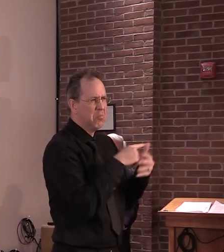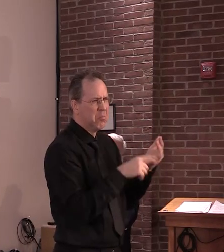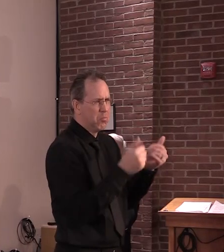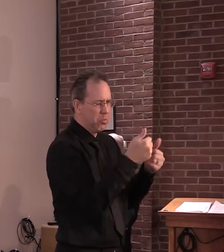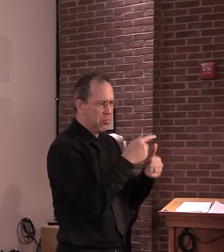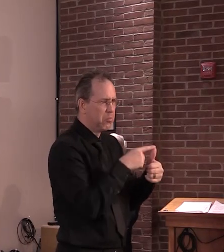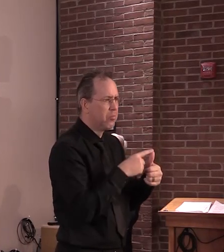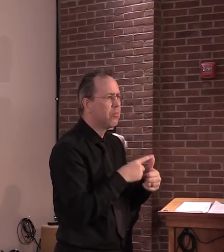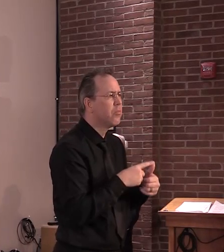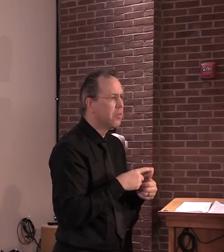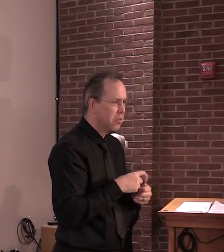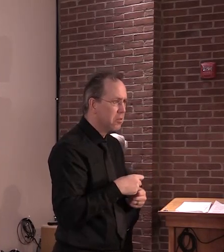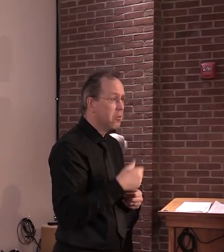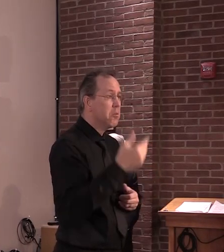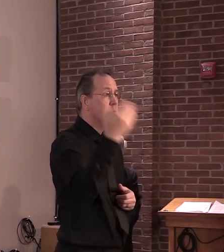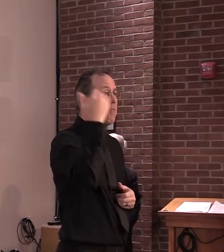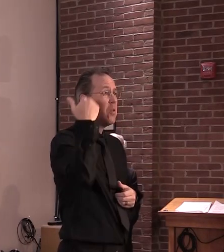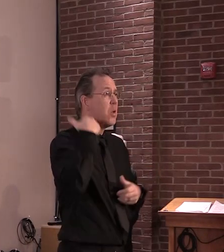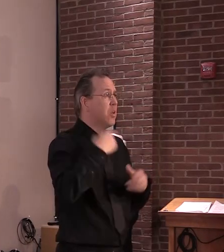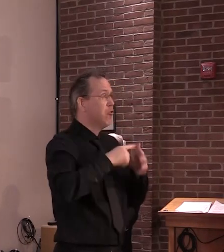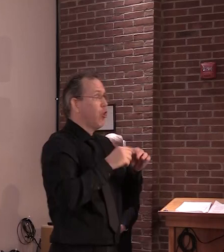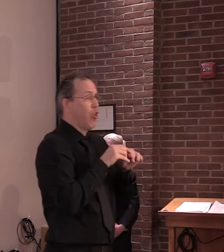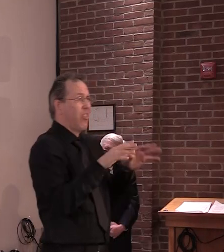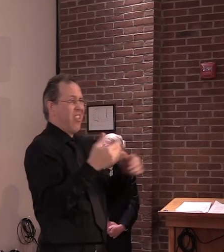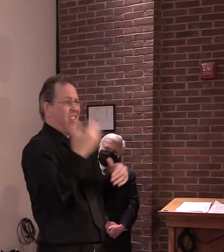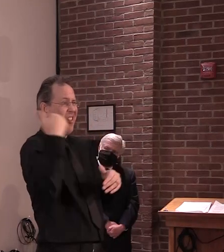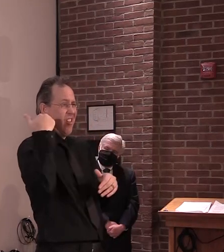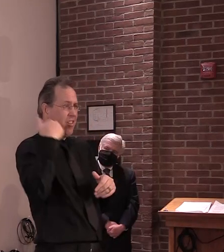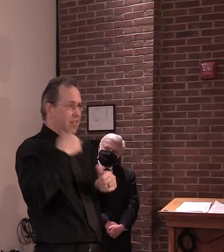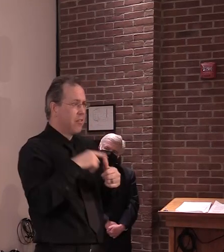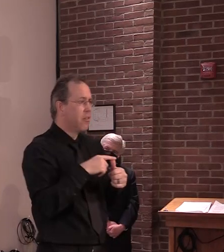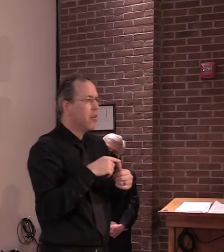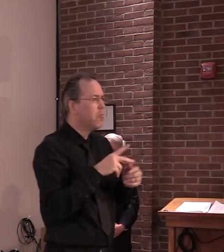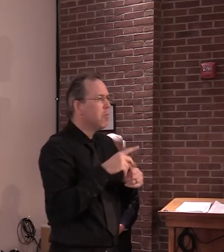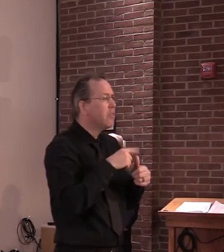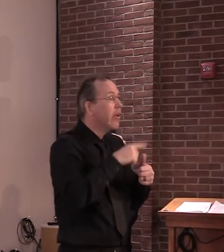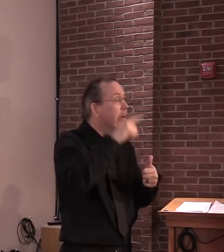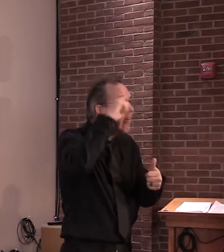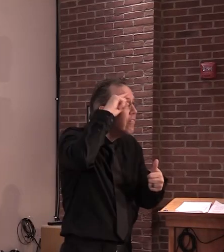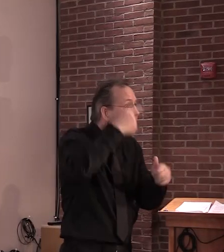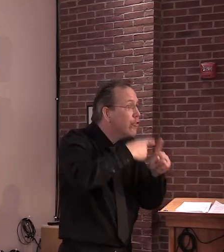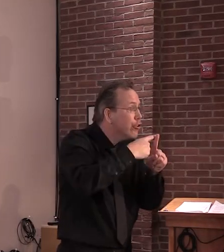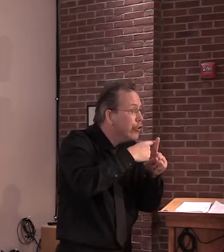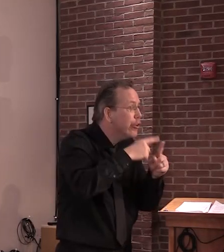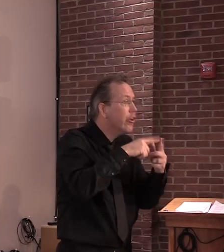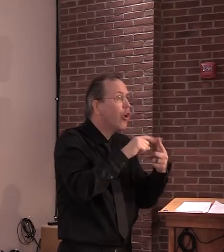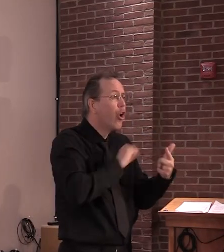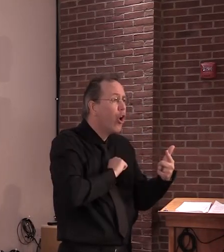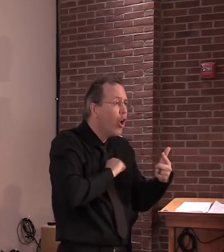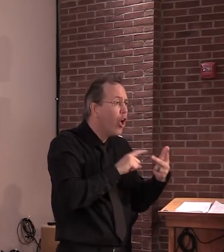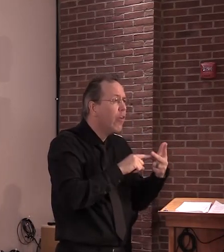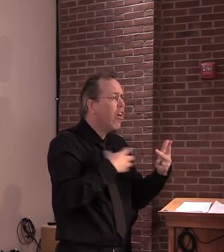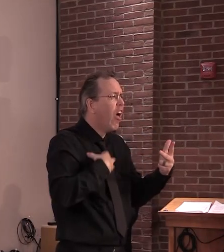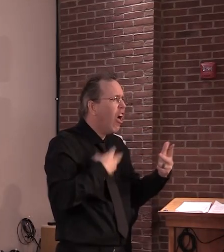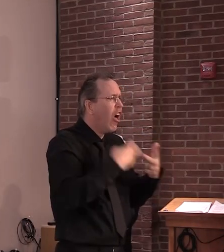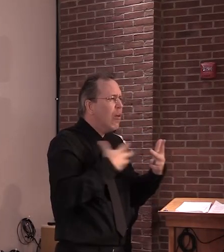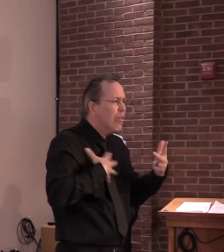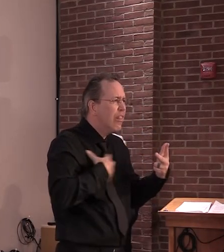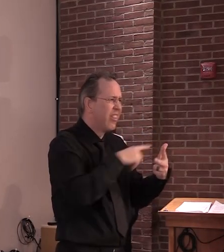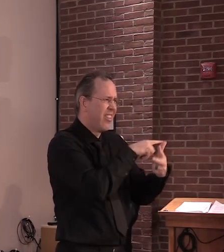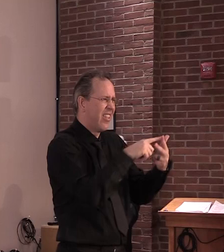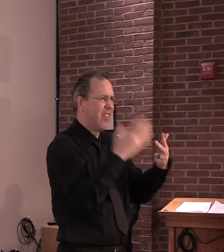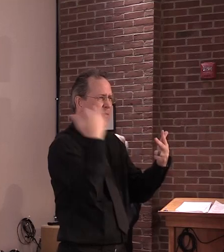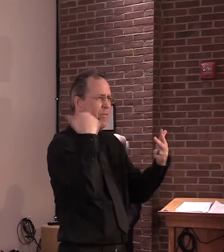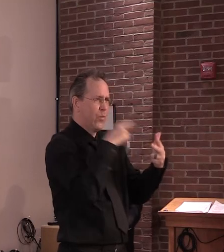was really a lot of emphasis put on fever, cough, shortness of breath. And as you heard, this